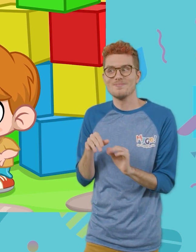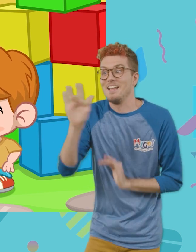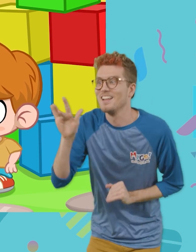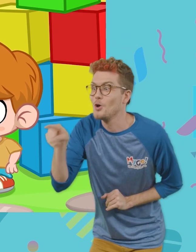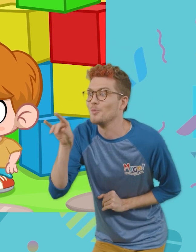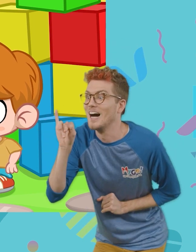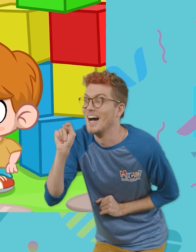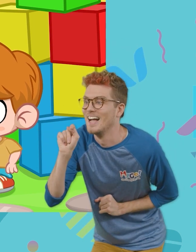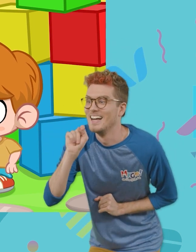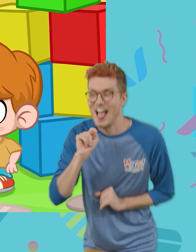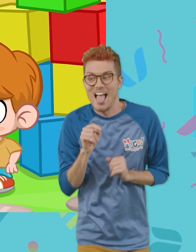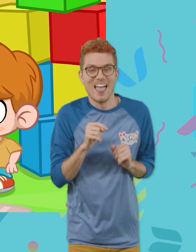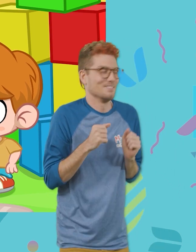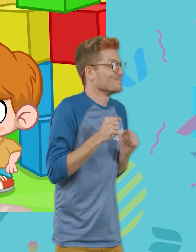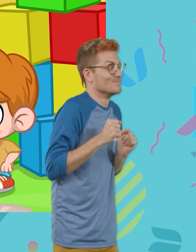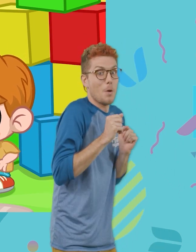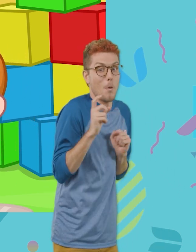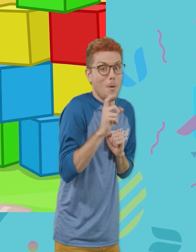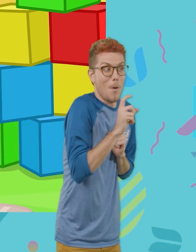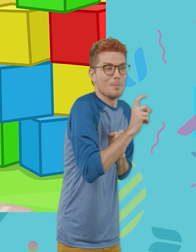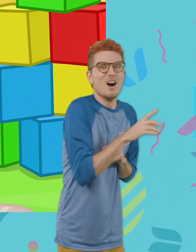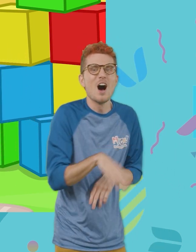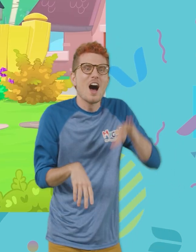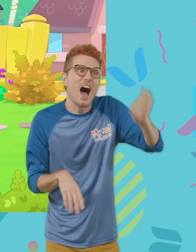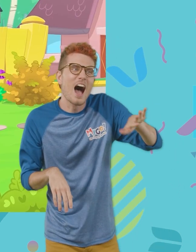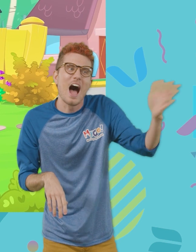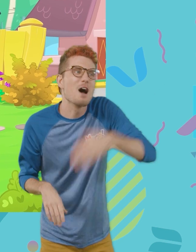Tag, you're right! Haha! Get back here!